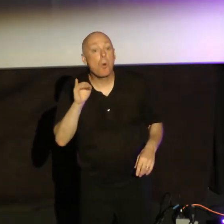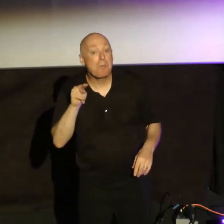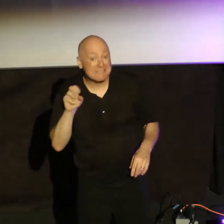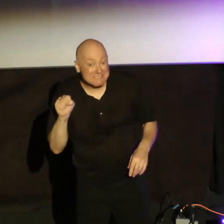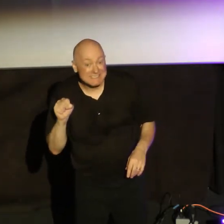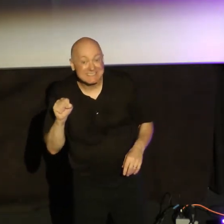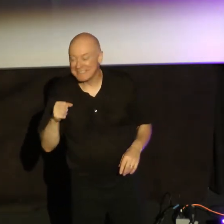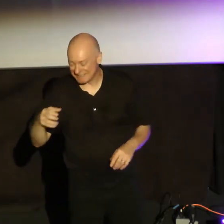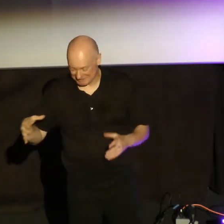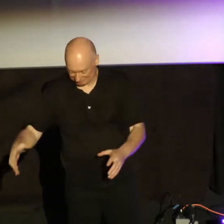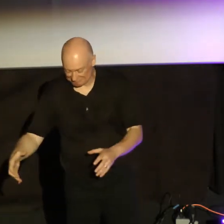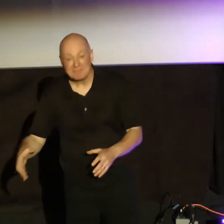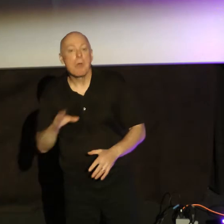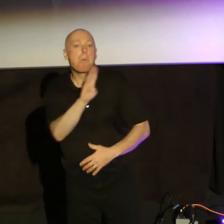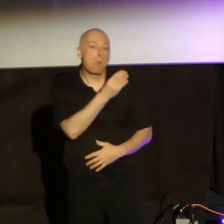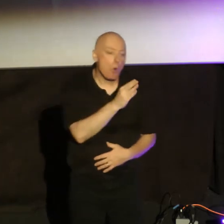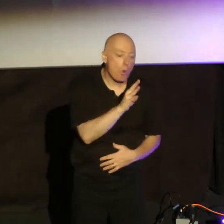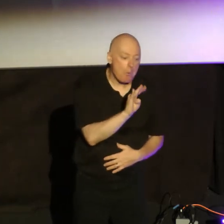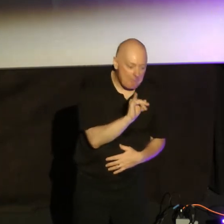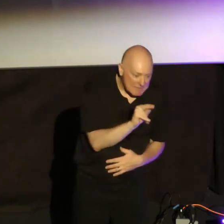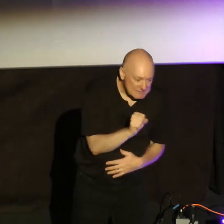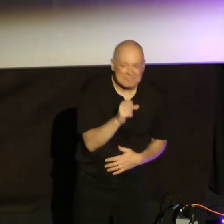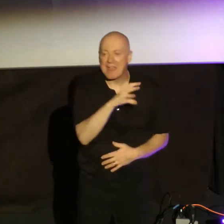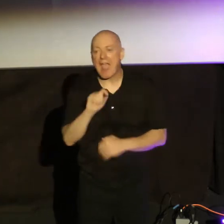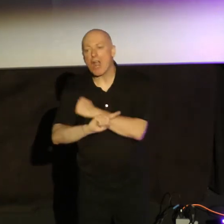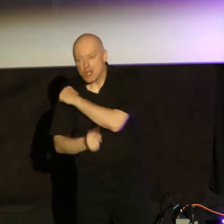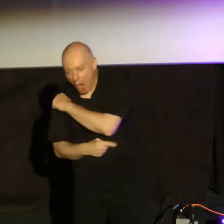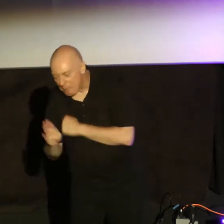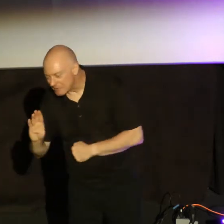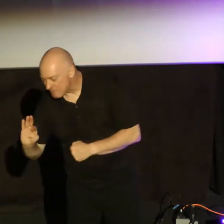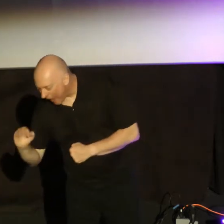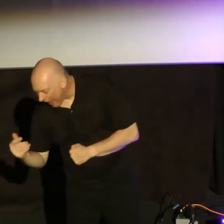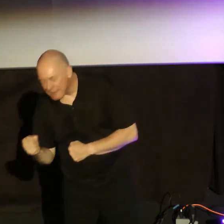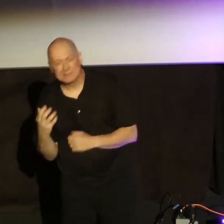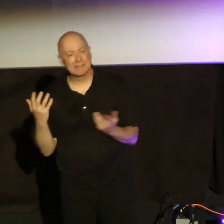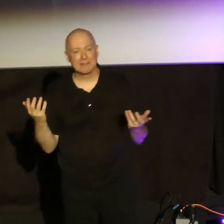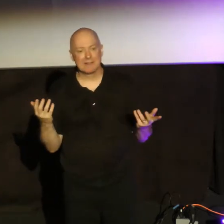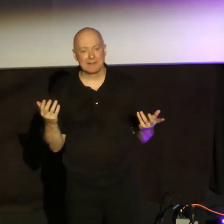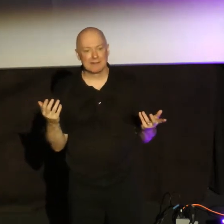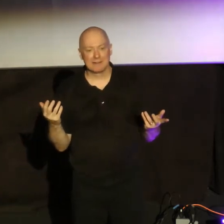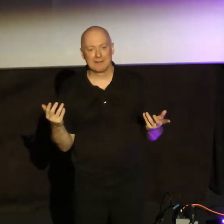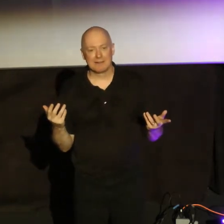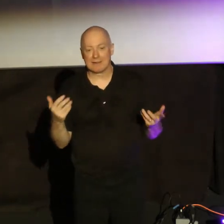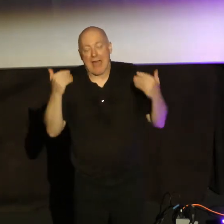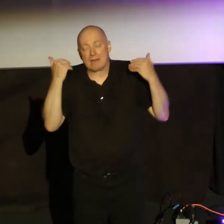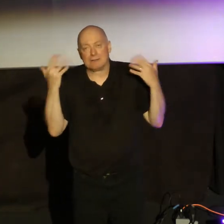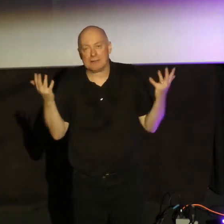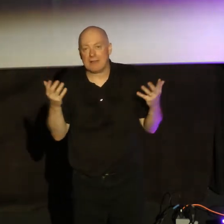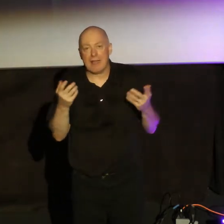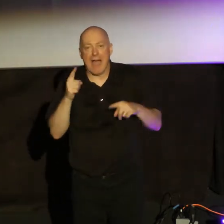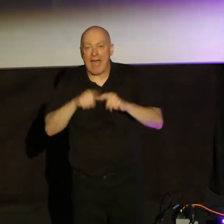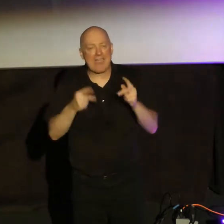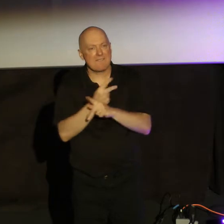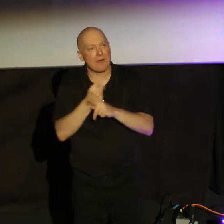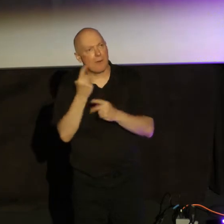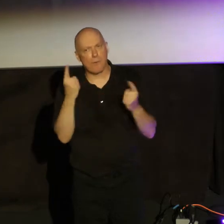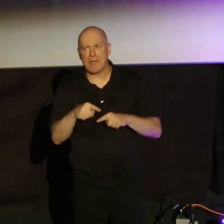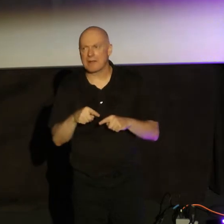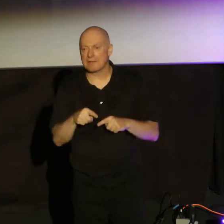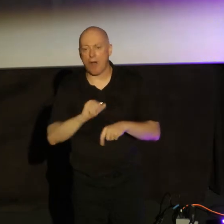first time in my life, blue bins and garbage bags in certain days, and I can never figure it out. I don't know when to put them out. You just kind of put them out all the time and